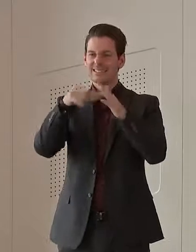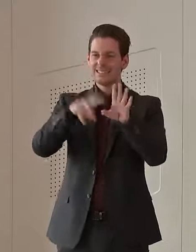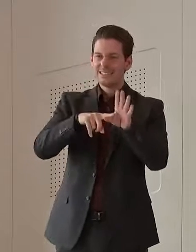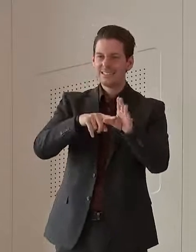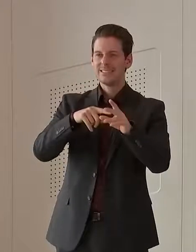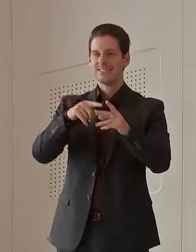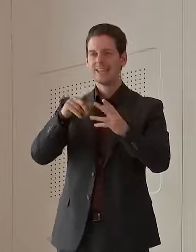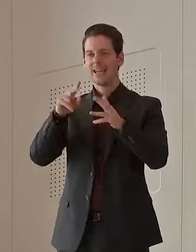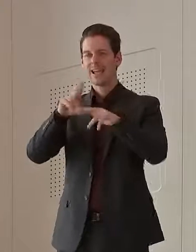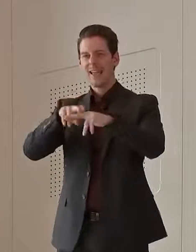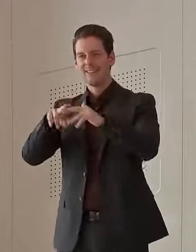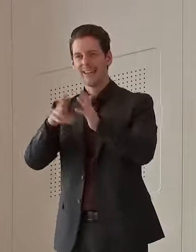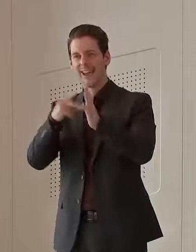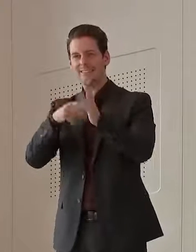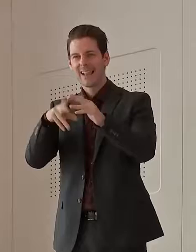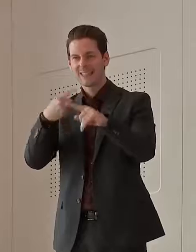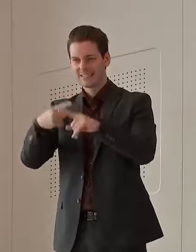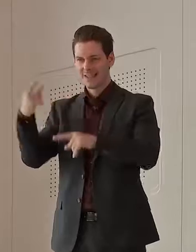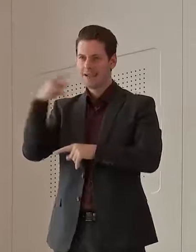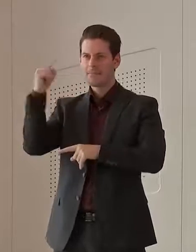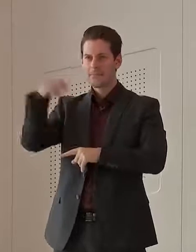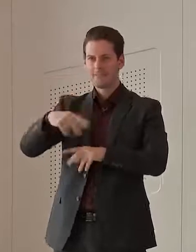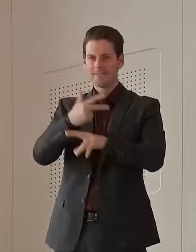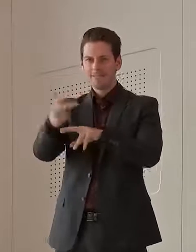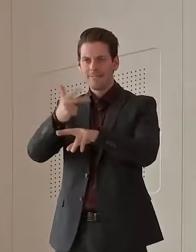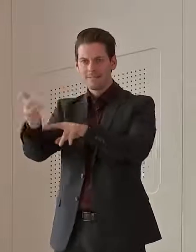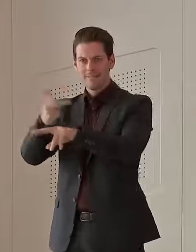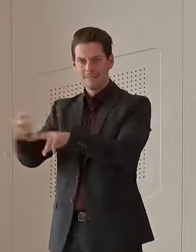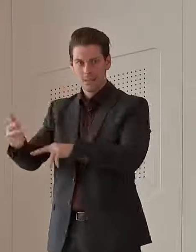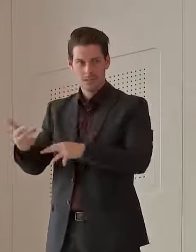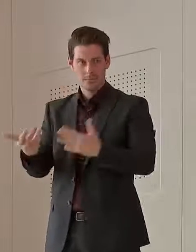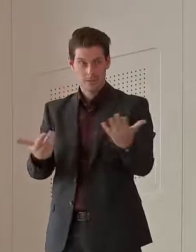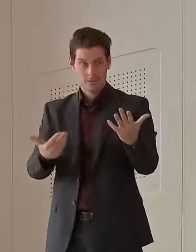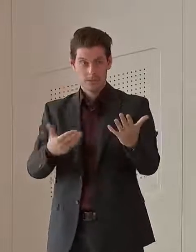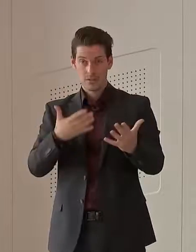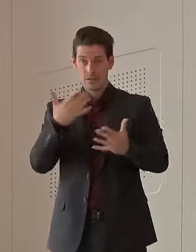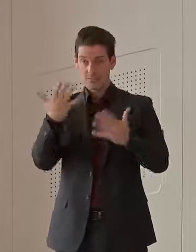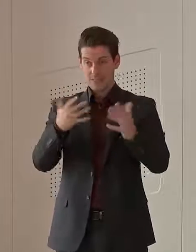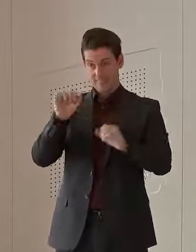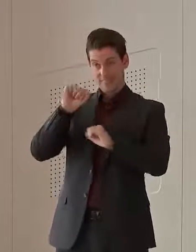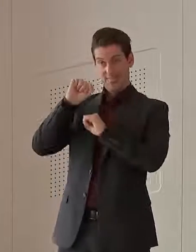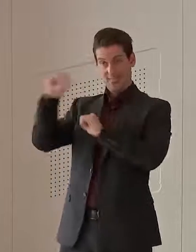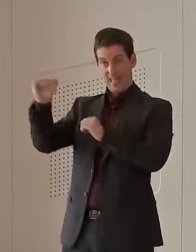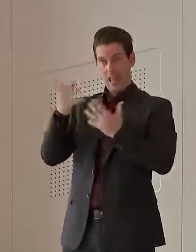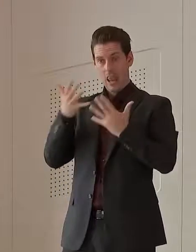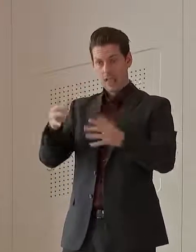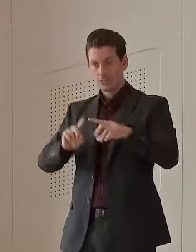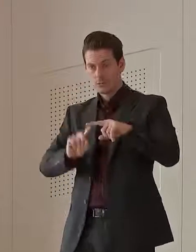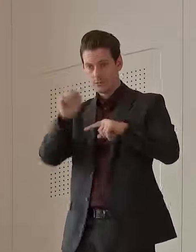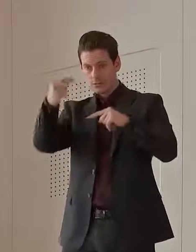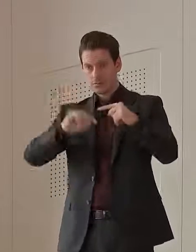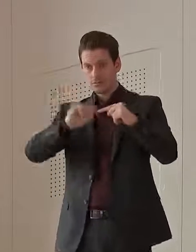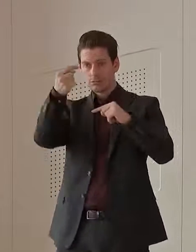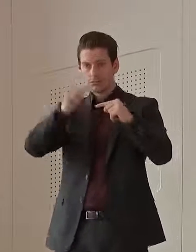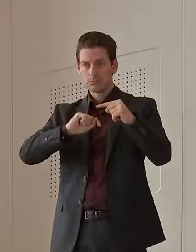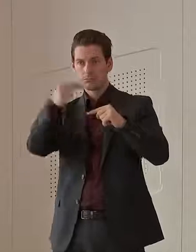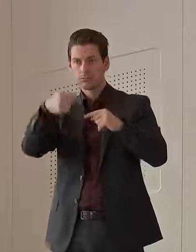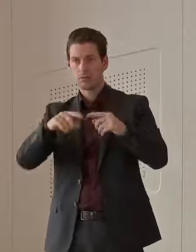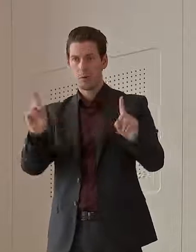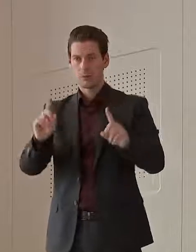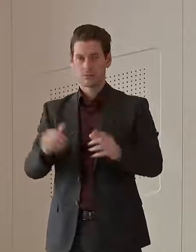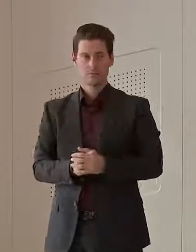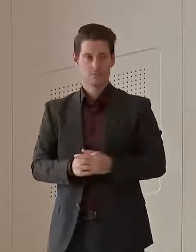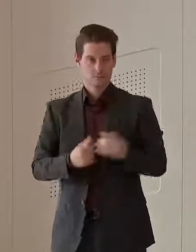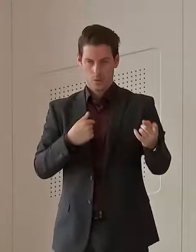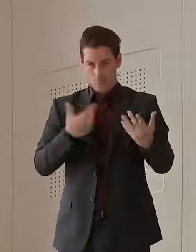If the border is as it is, I think one of those is the end of the year where it starts filming. Will you limit the number of their workers allowed across the border? We